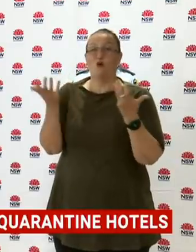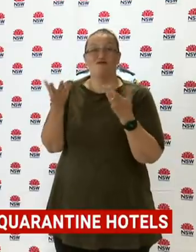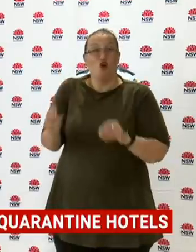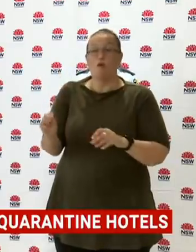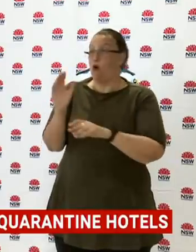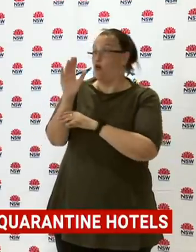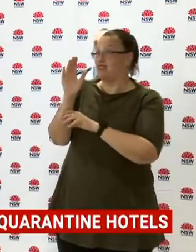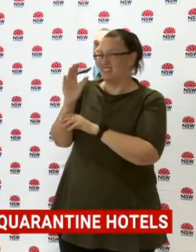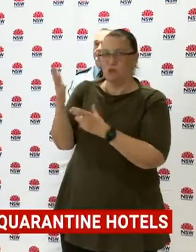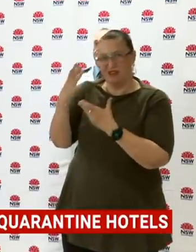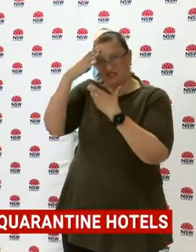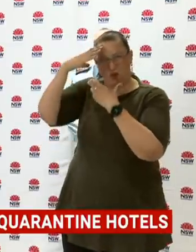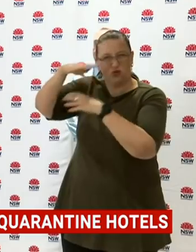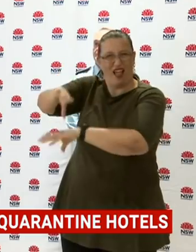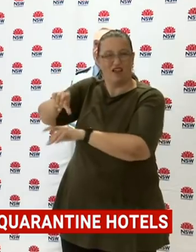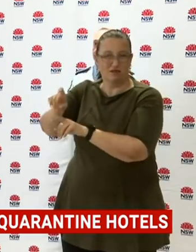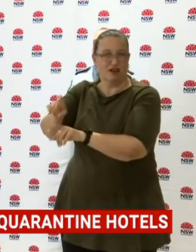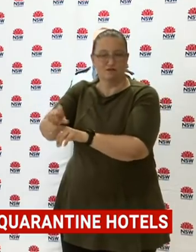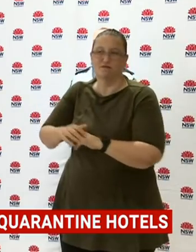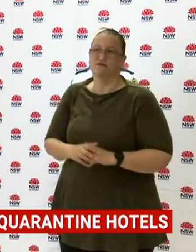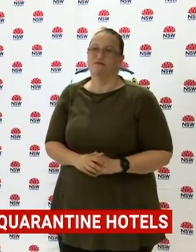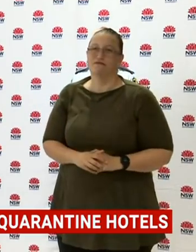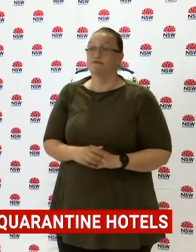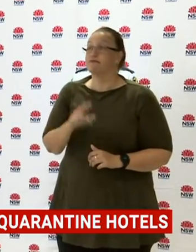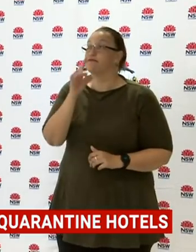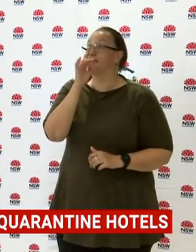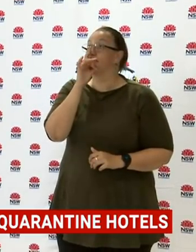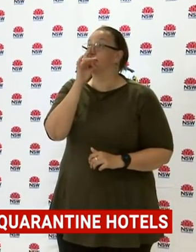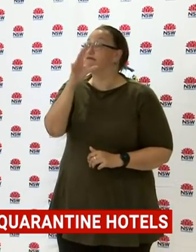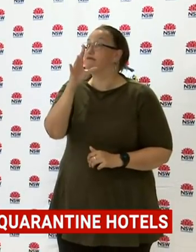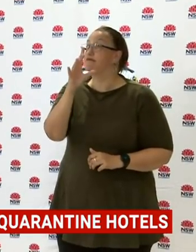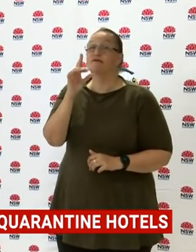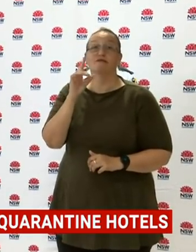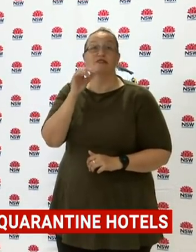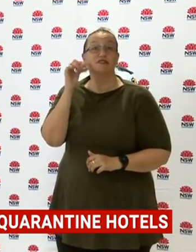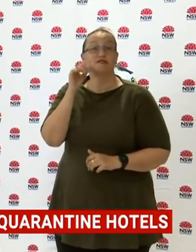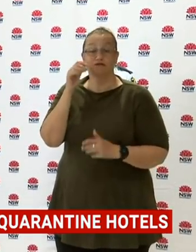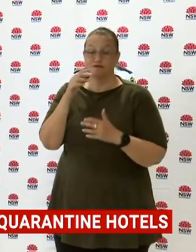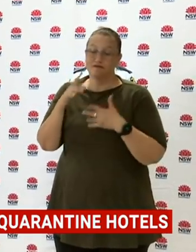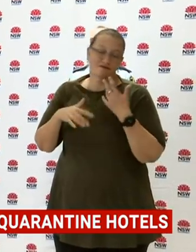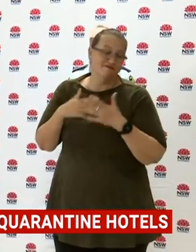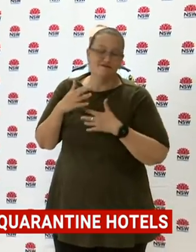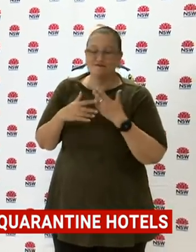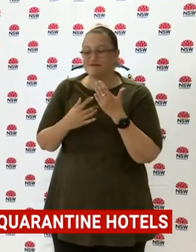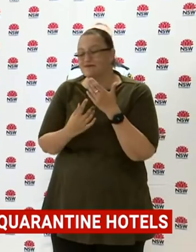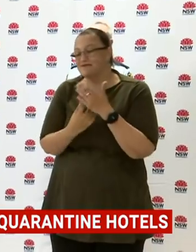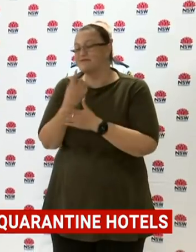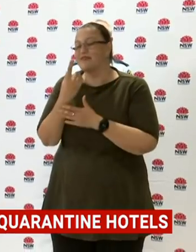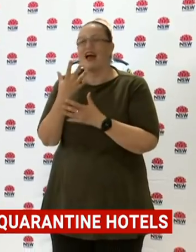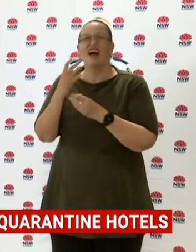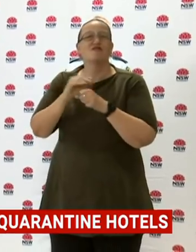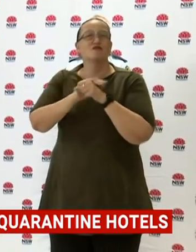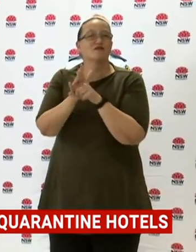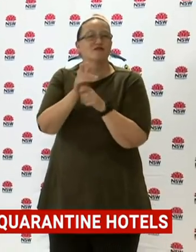overseas. During the day, however, there was the usual swabs,